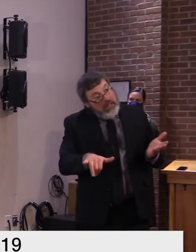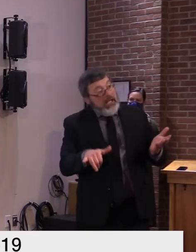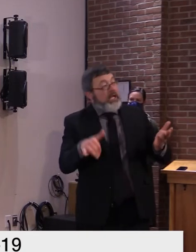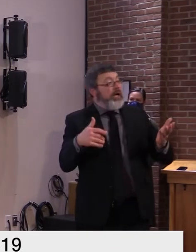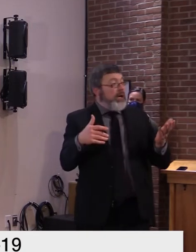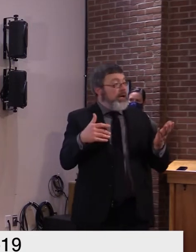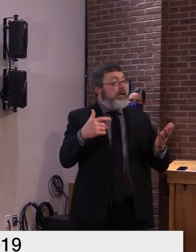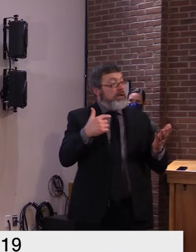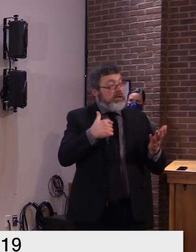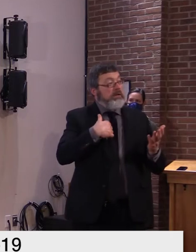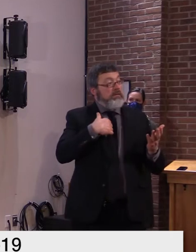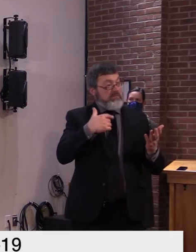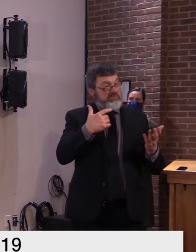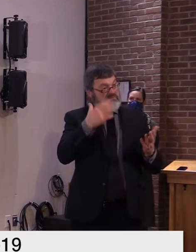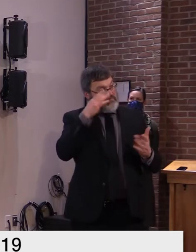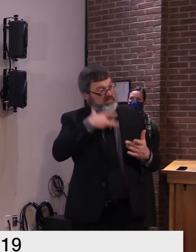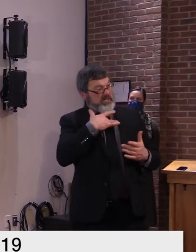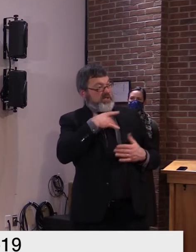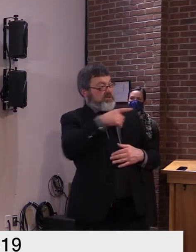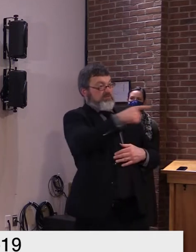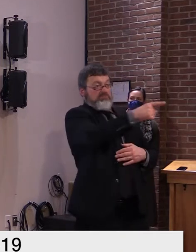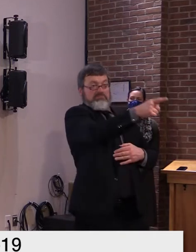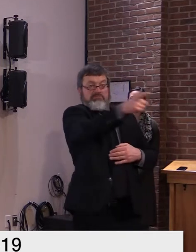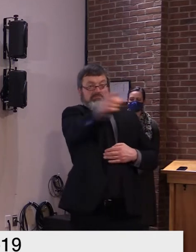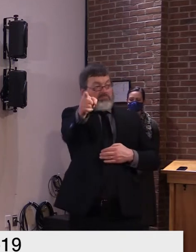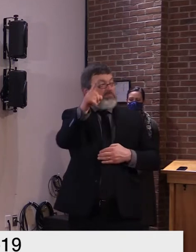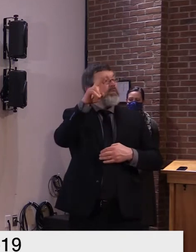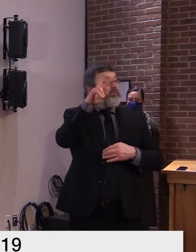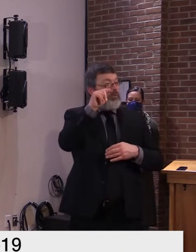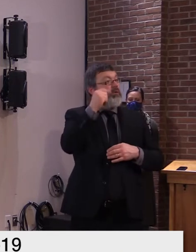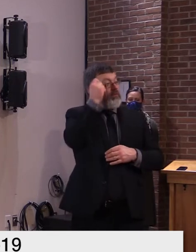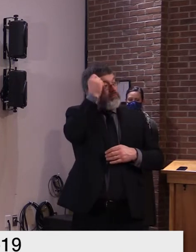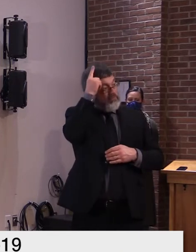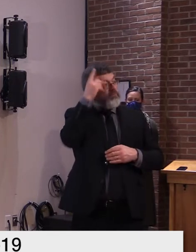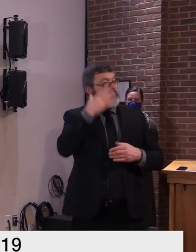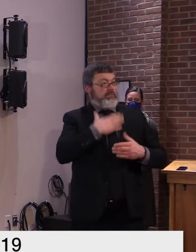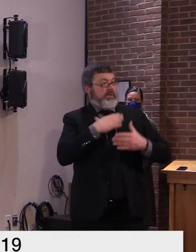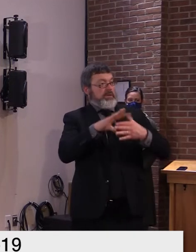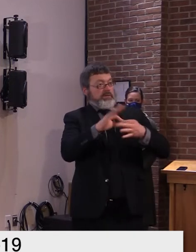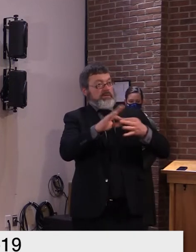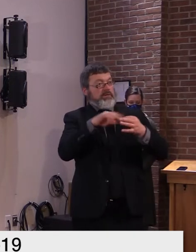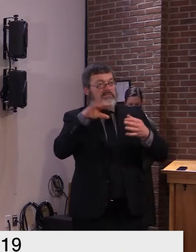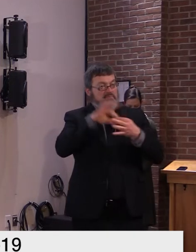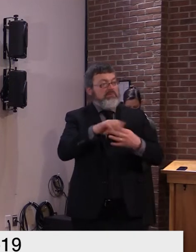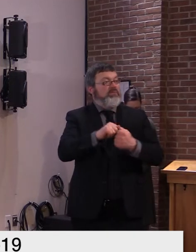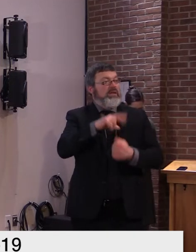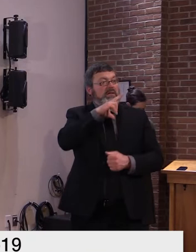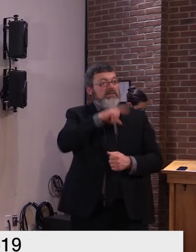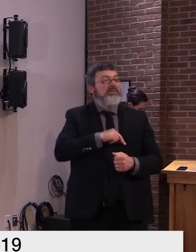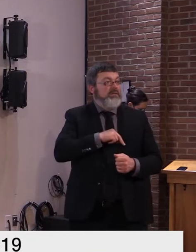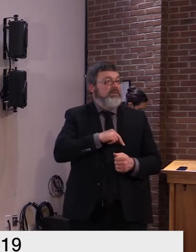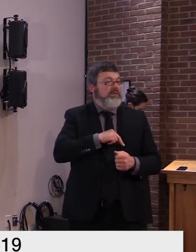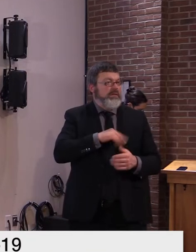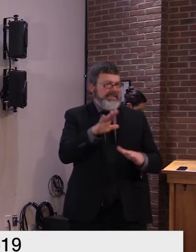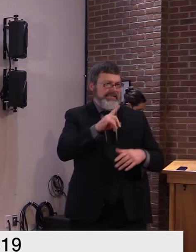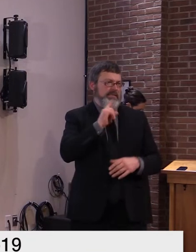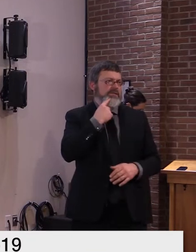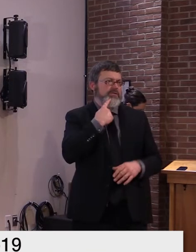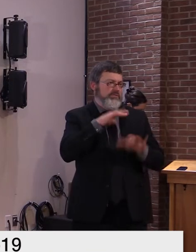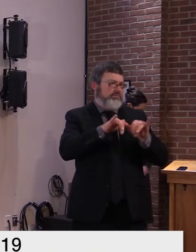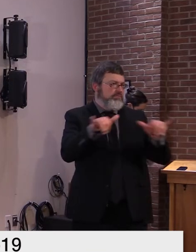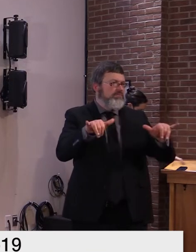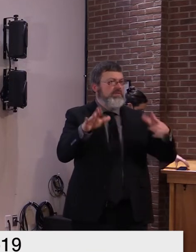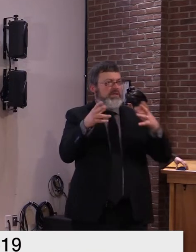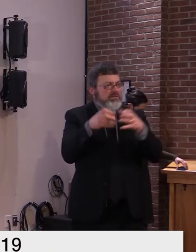and we truly appreciate that none of our recent contact tracing efforts have revealed clusters of cases